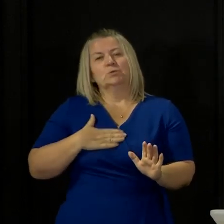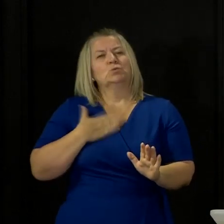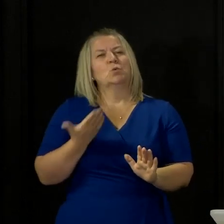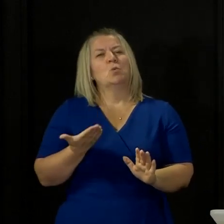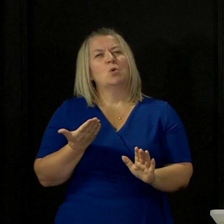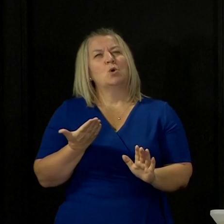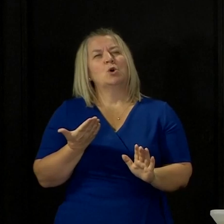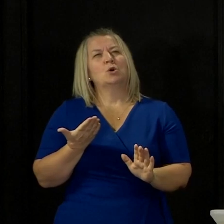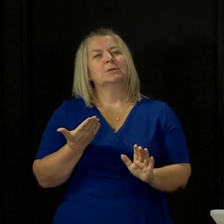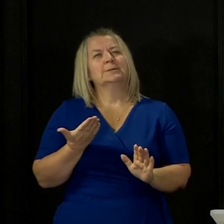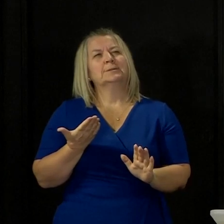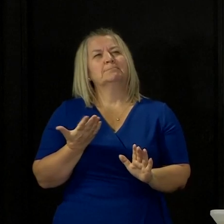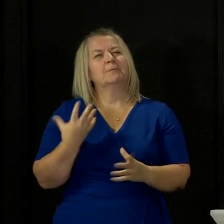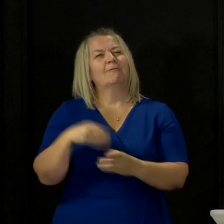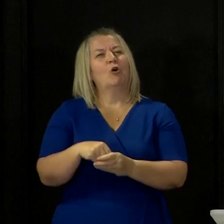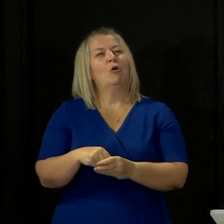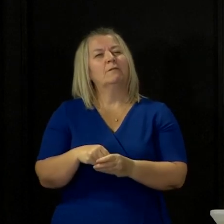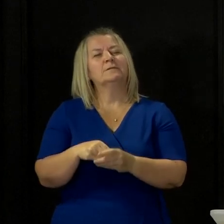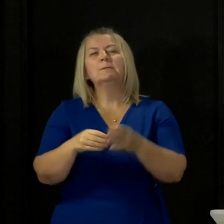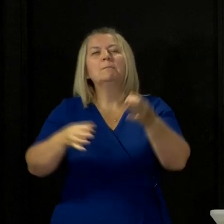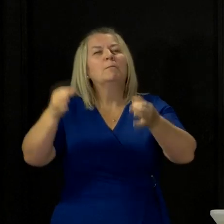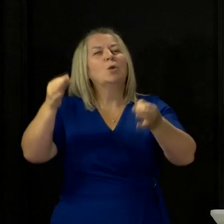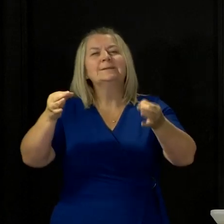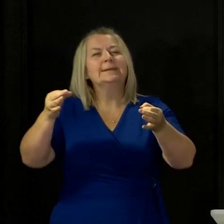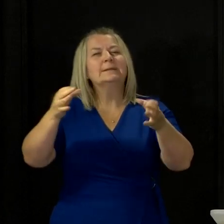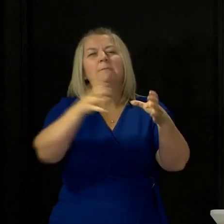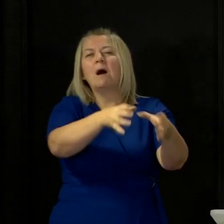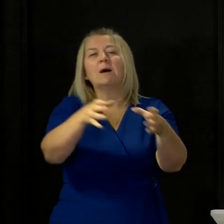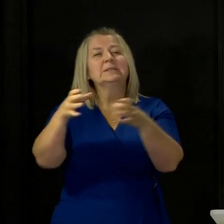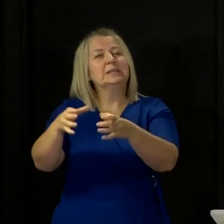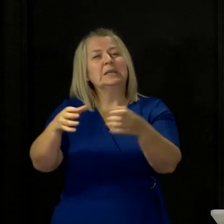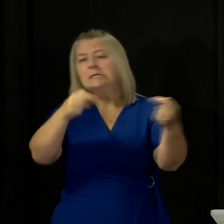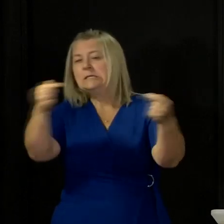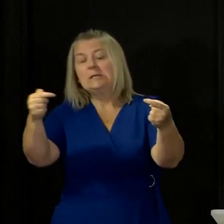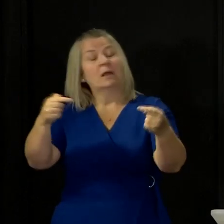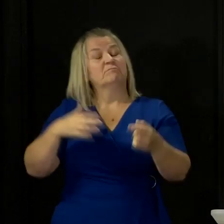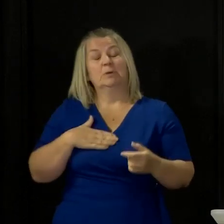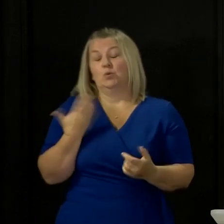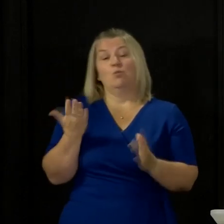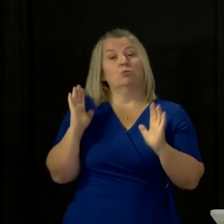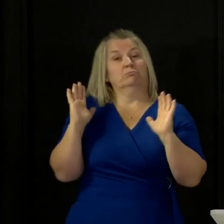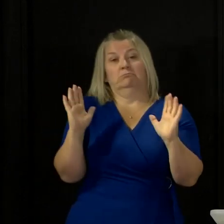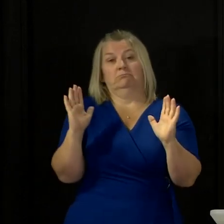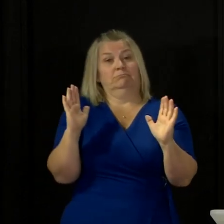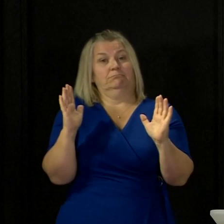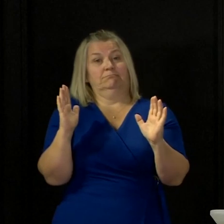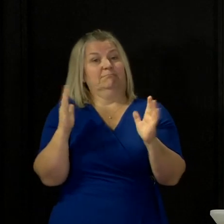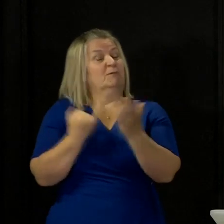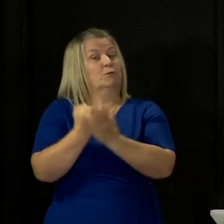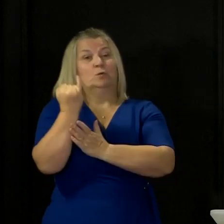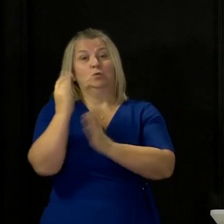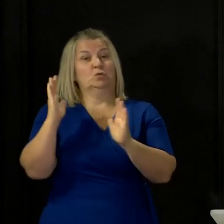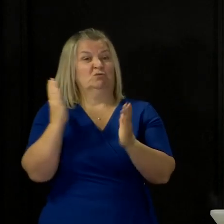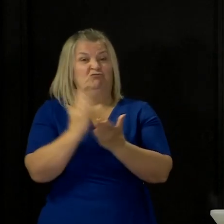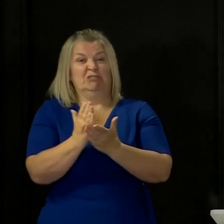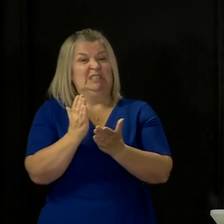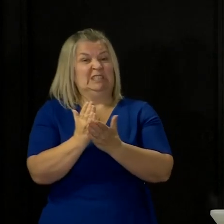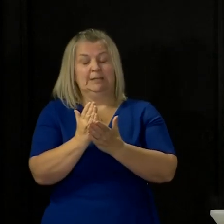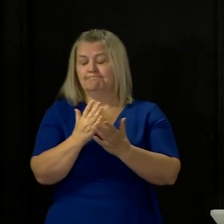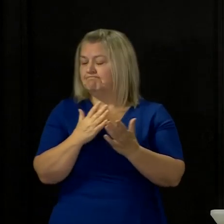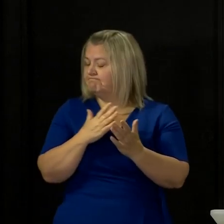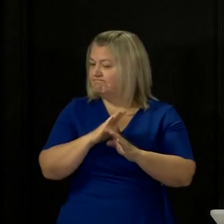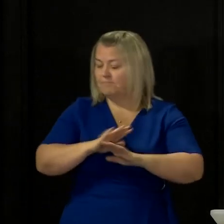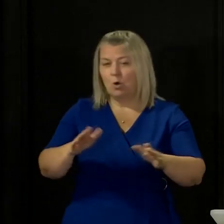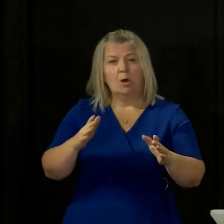any way party political about this. I have resisted and refused invitations I've had at briefings like this to be critical